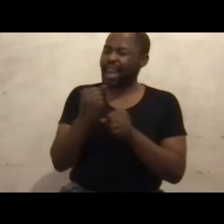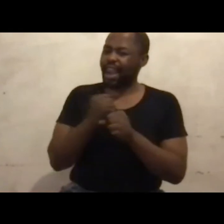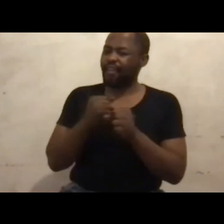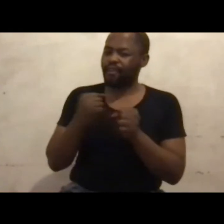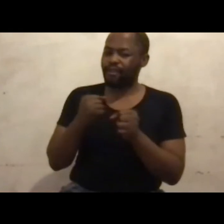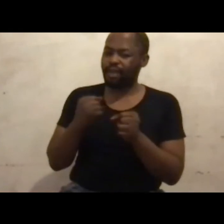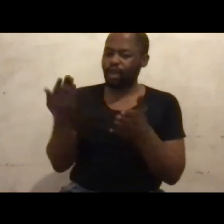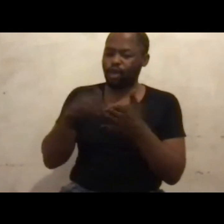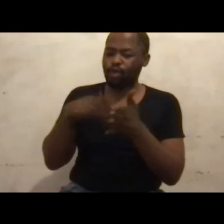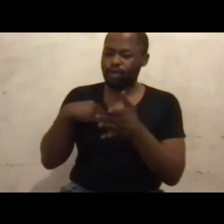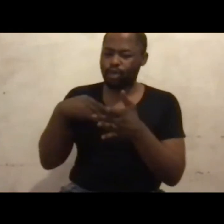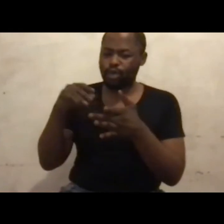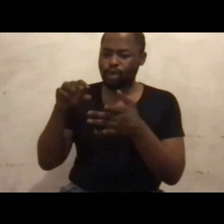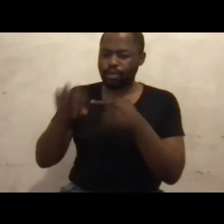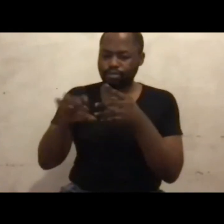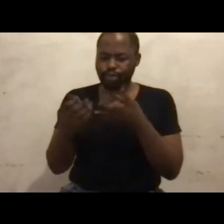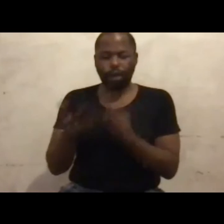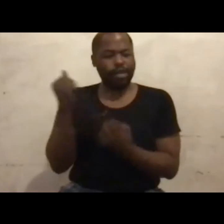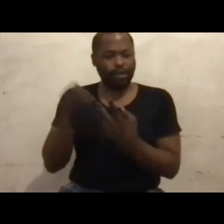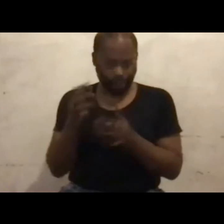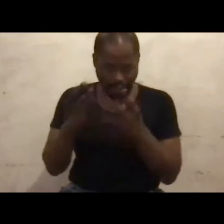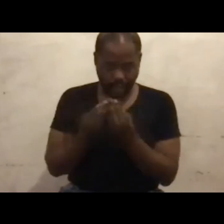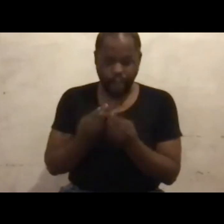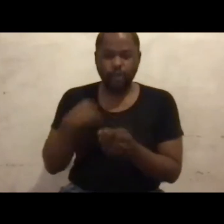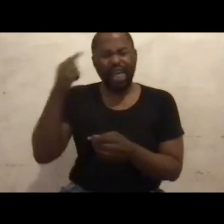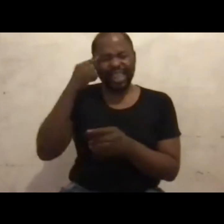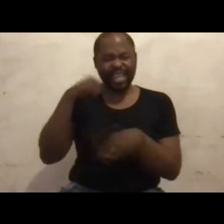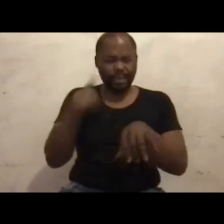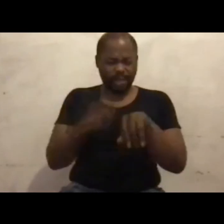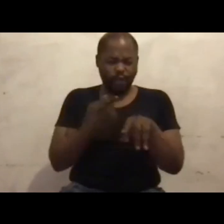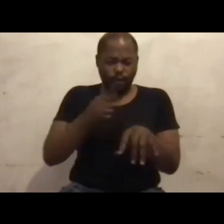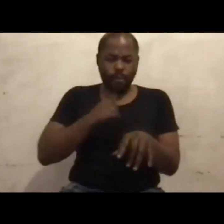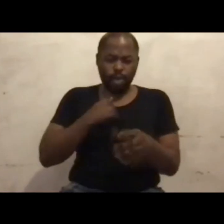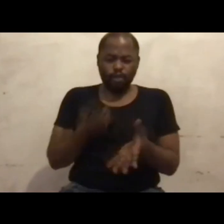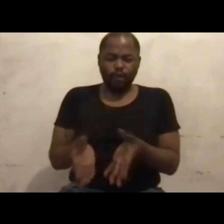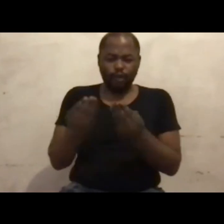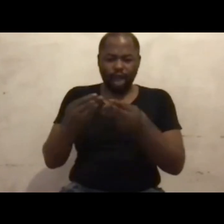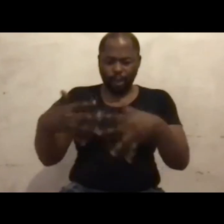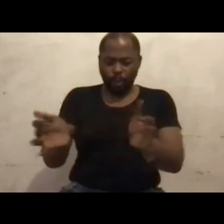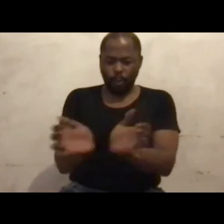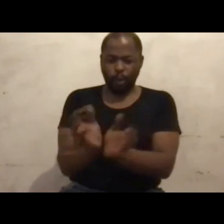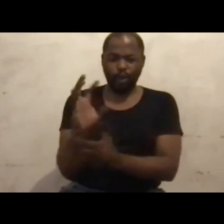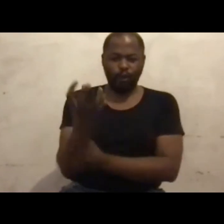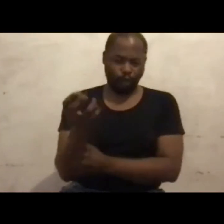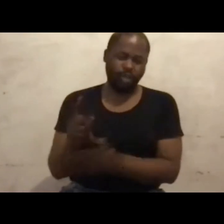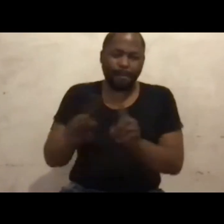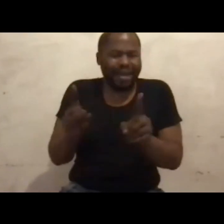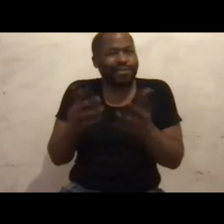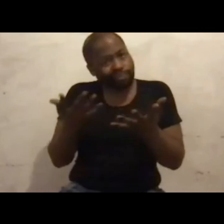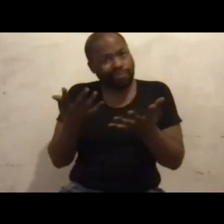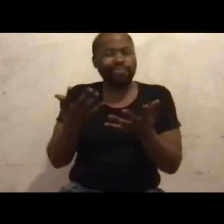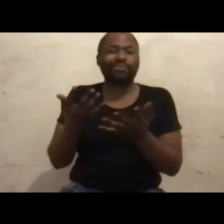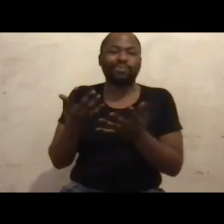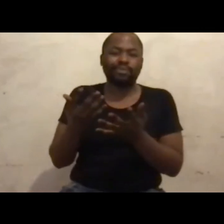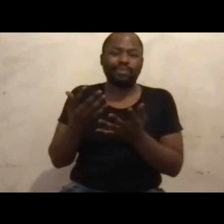it's time for me to find my pot of gold, I'm not talking about money or anything like that. But I'm talking